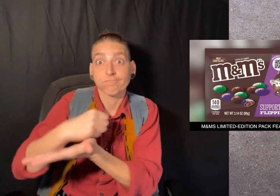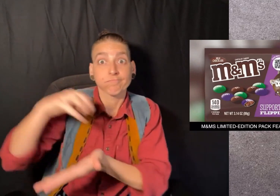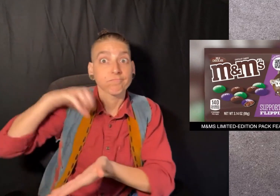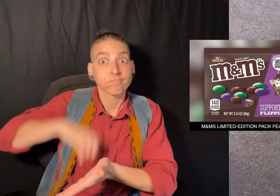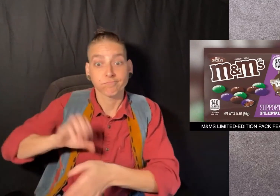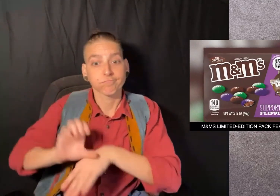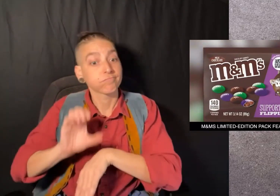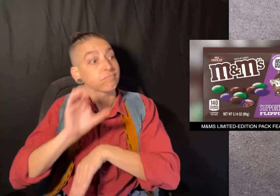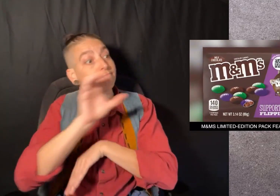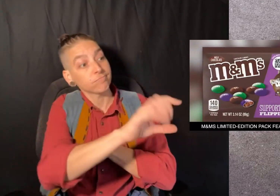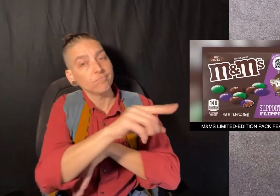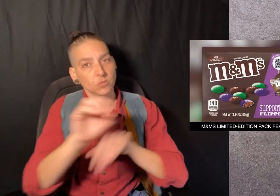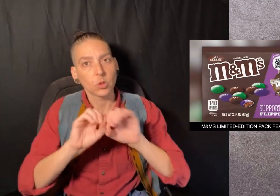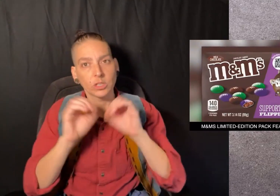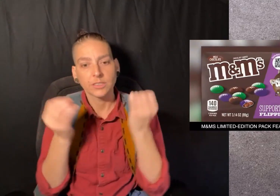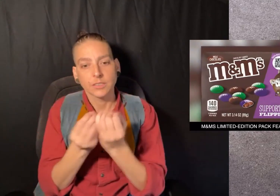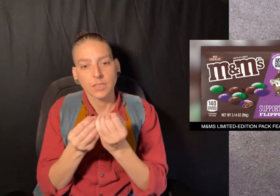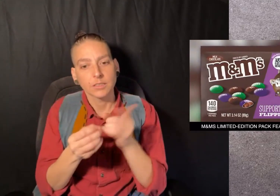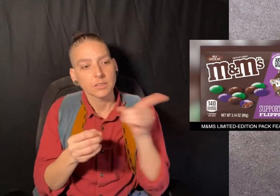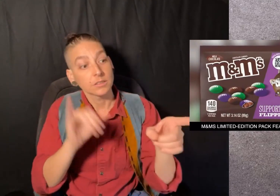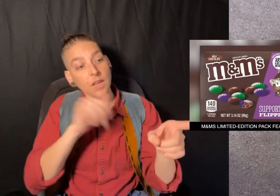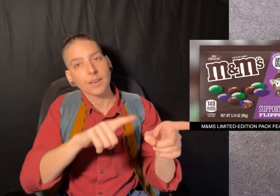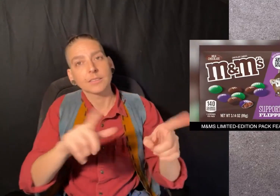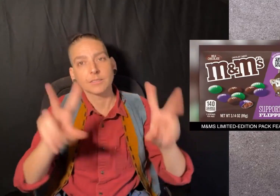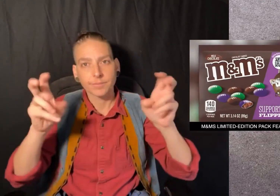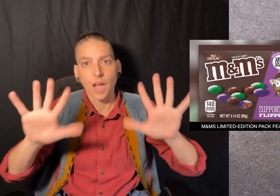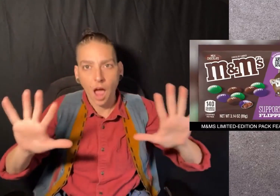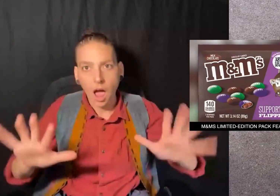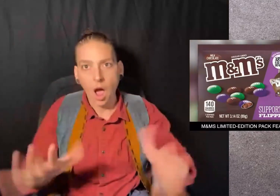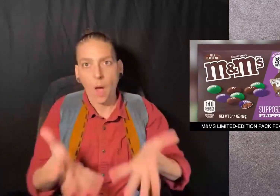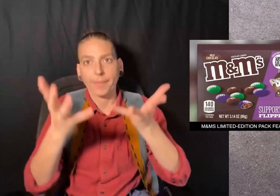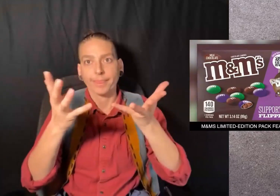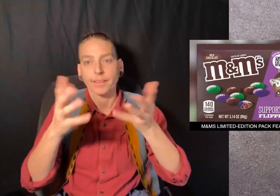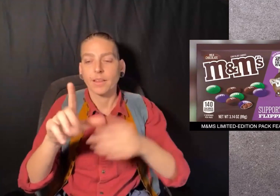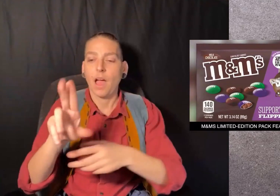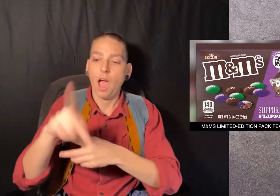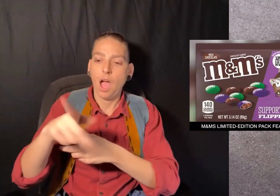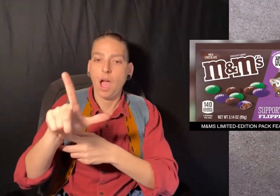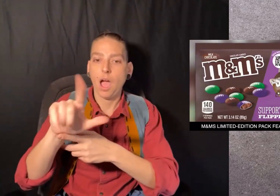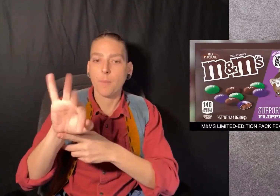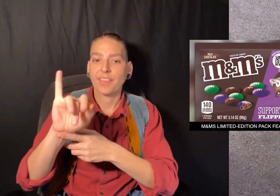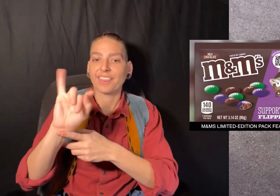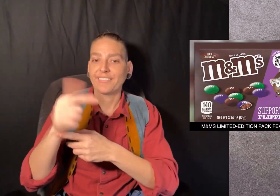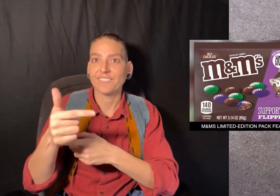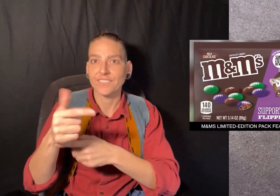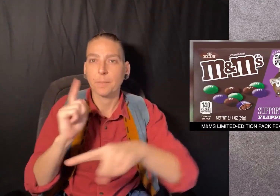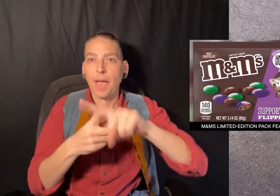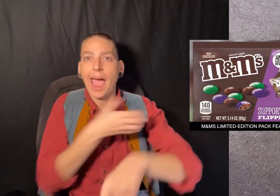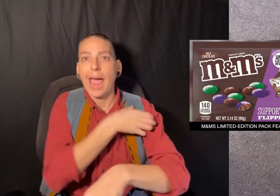profits will go to organizations that are uplifting and empowering women.